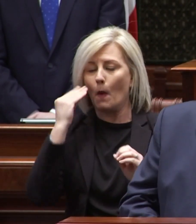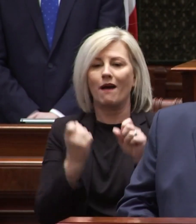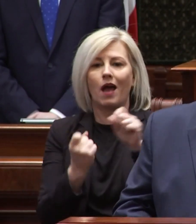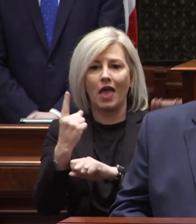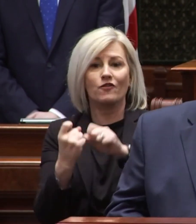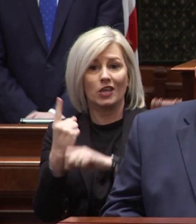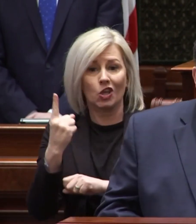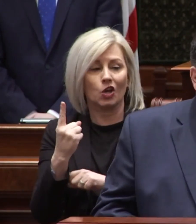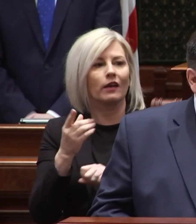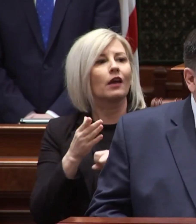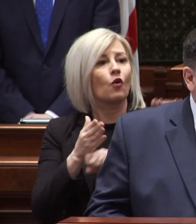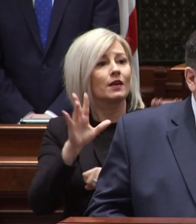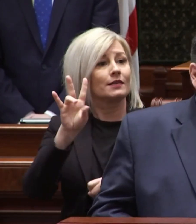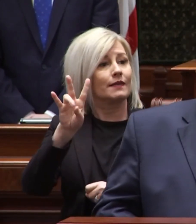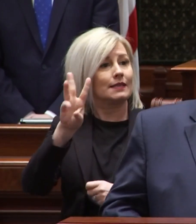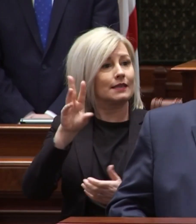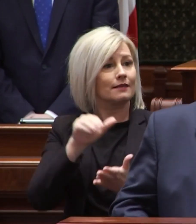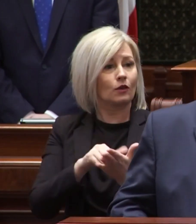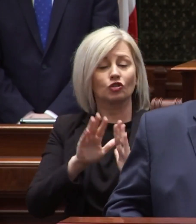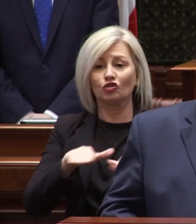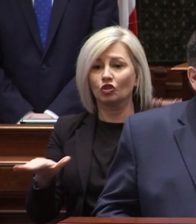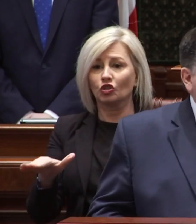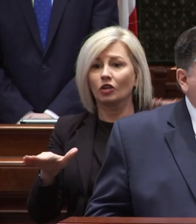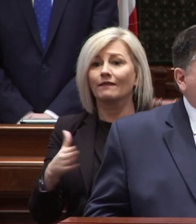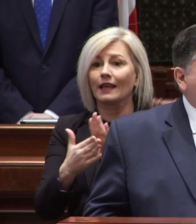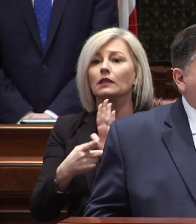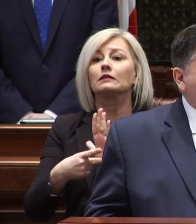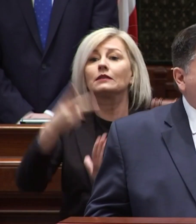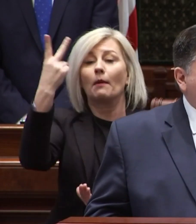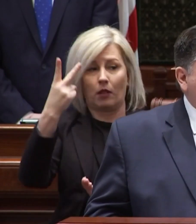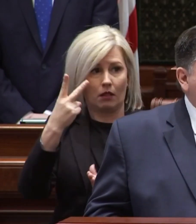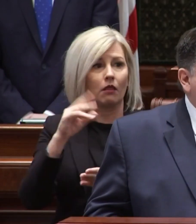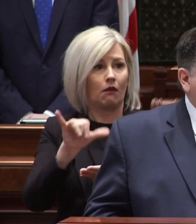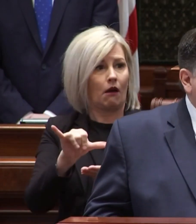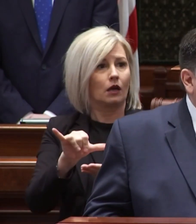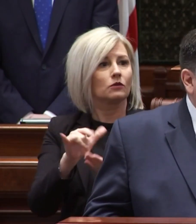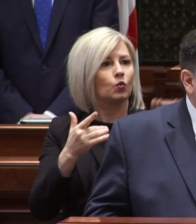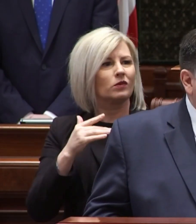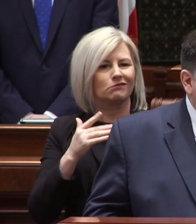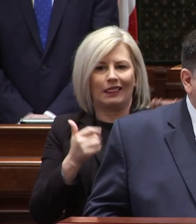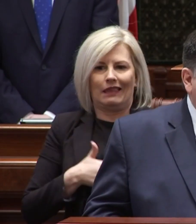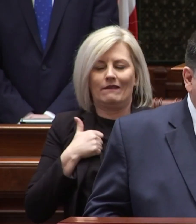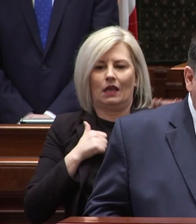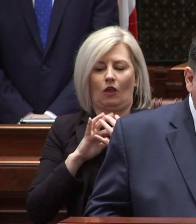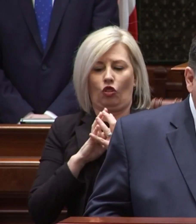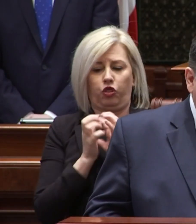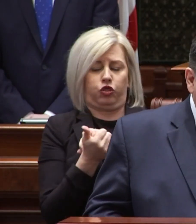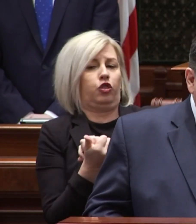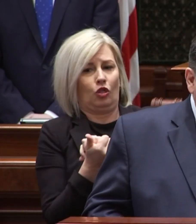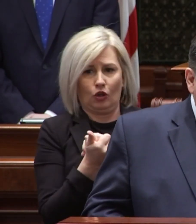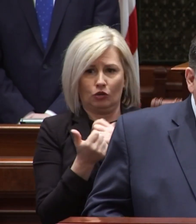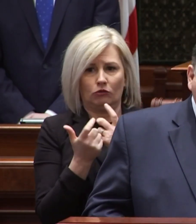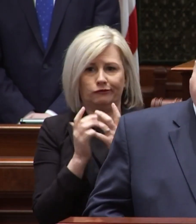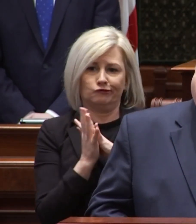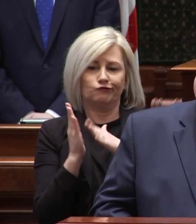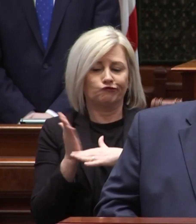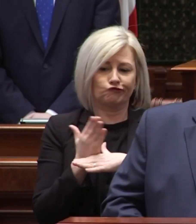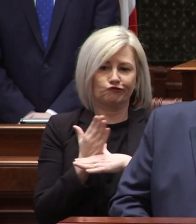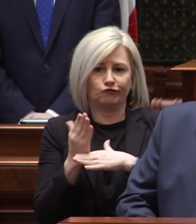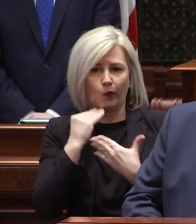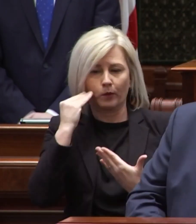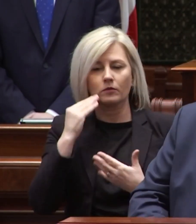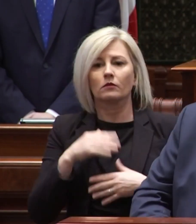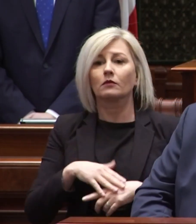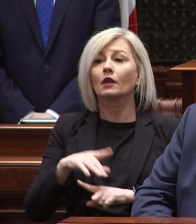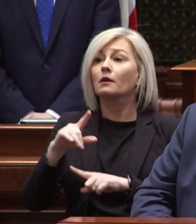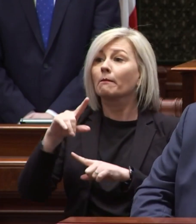and over 76 000 children face doubled up homelessness living in overcrowded shared housing in illinois